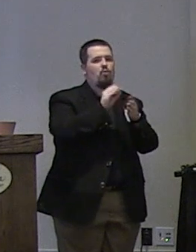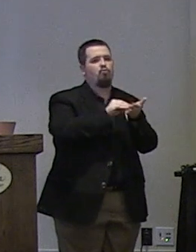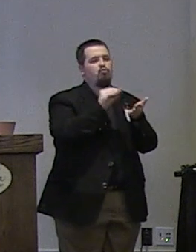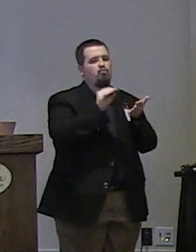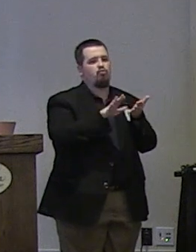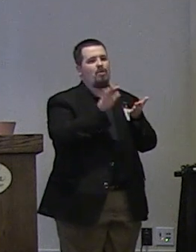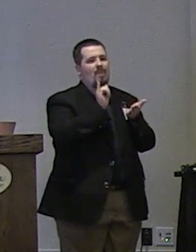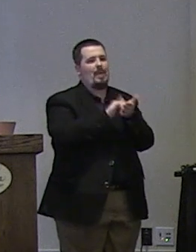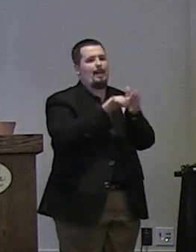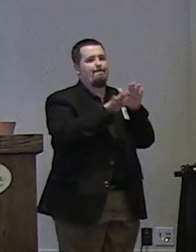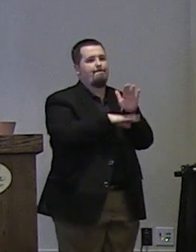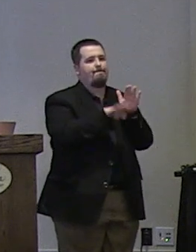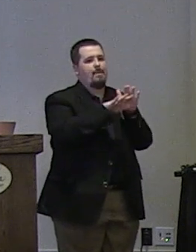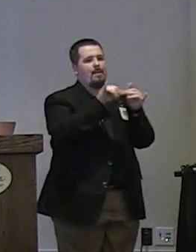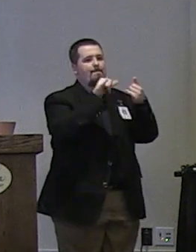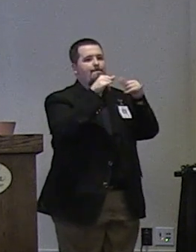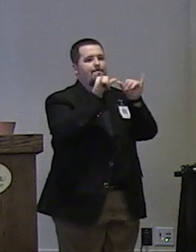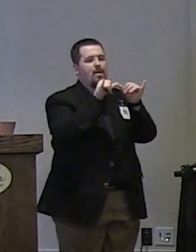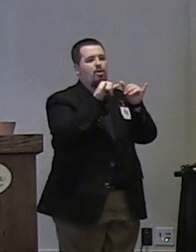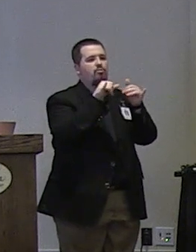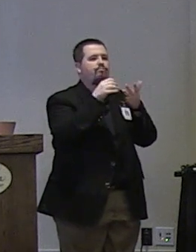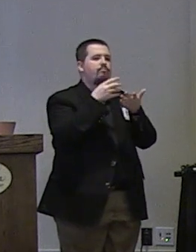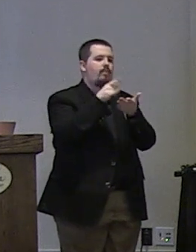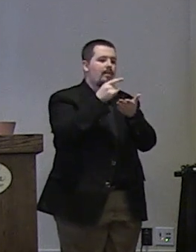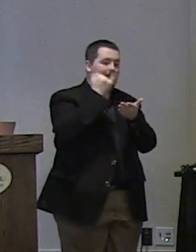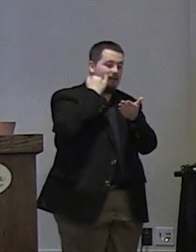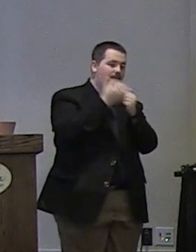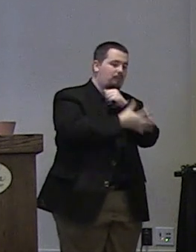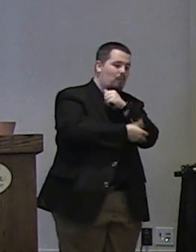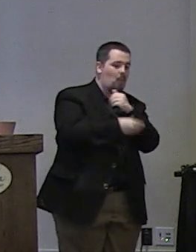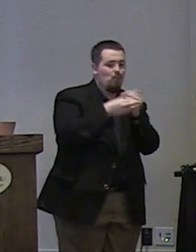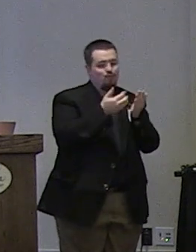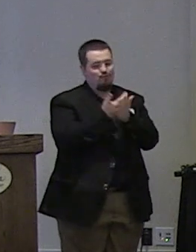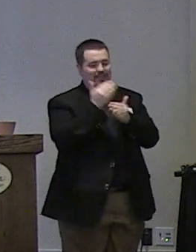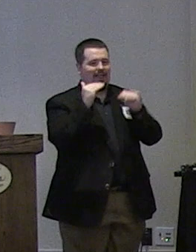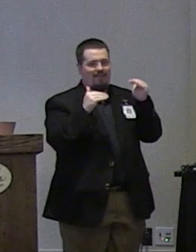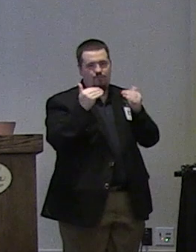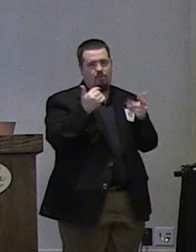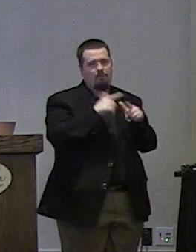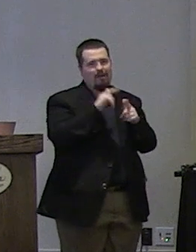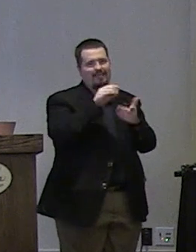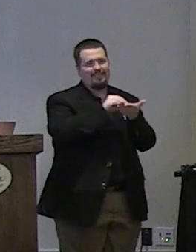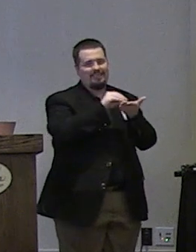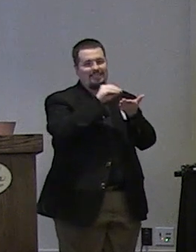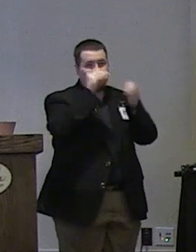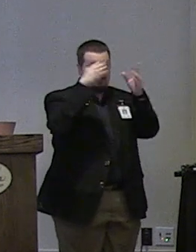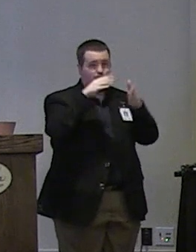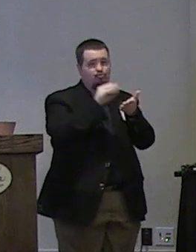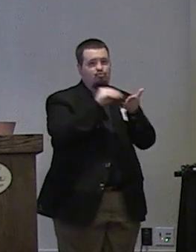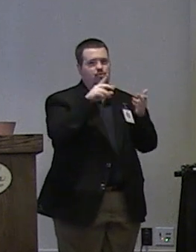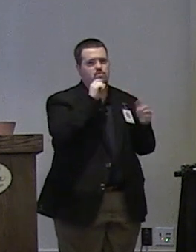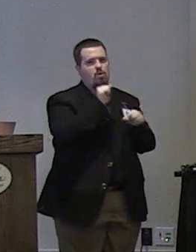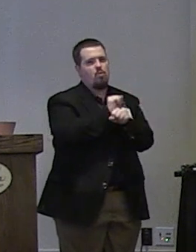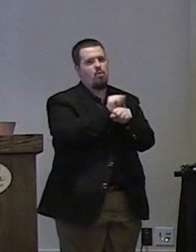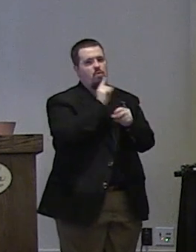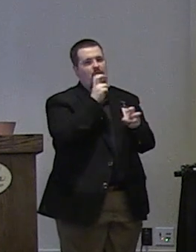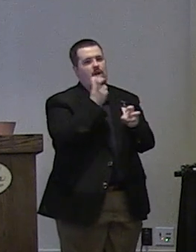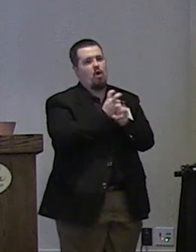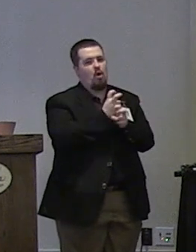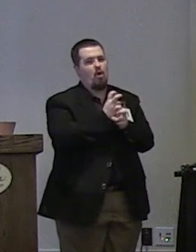that's basically measuring socioeconomic level but our teachers and our students work really really hard